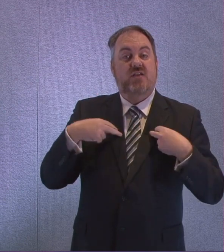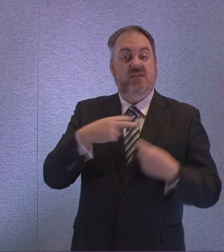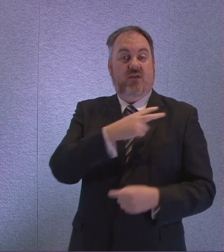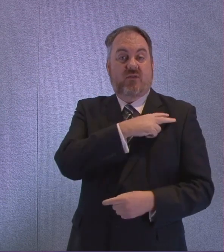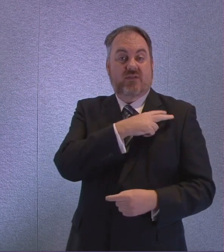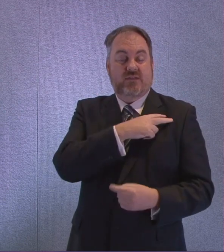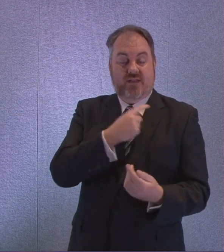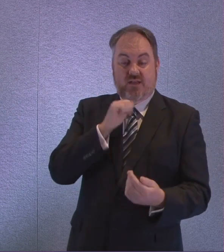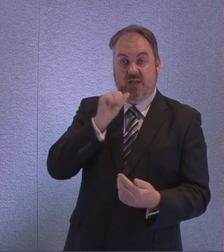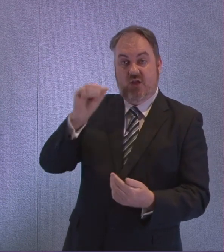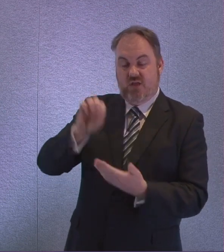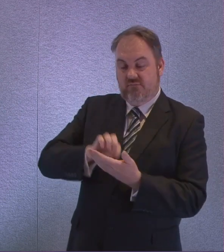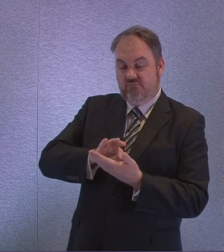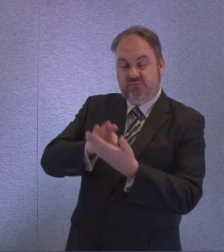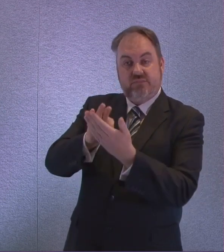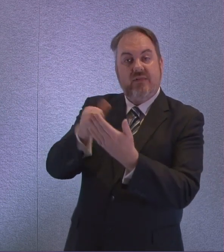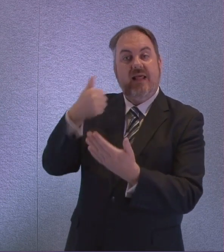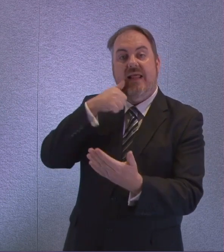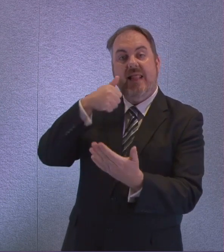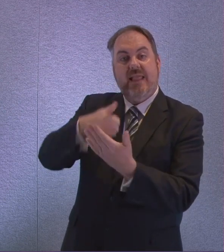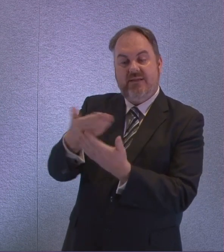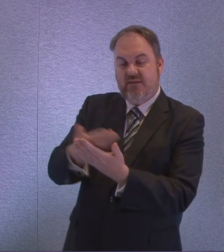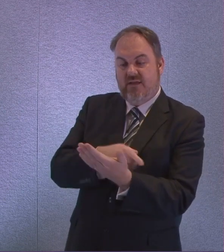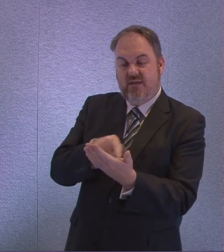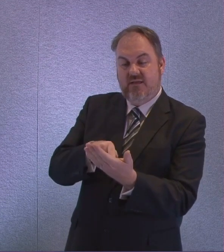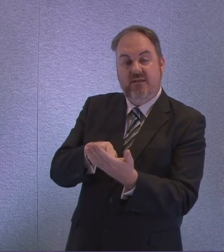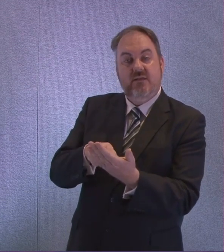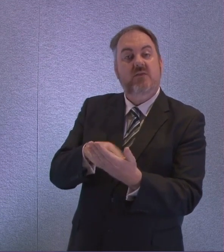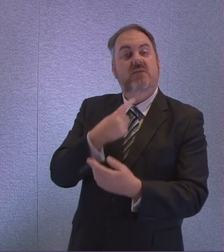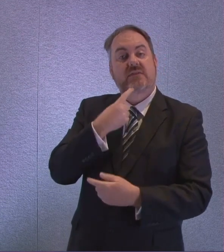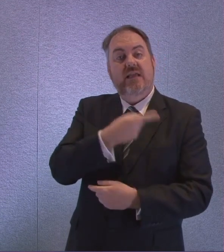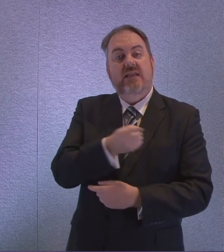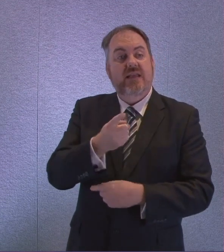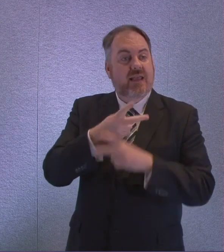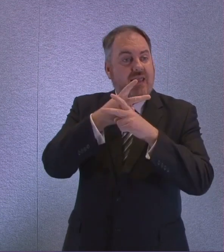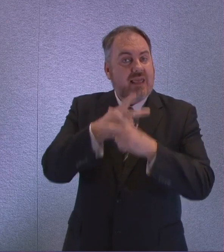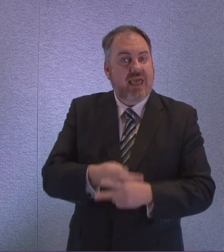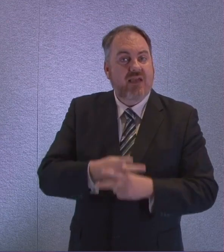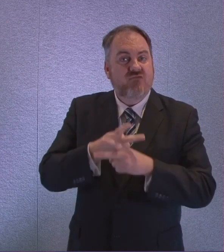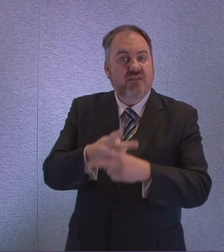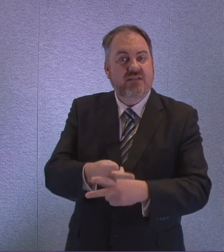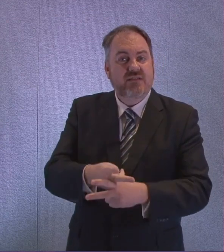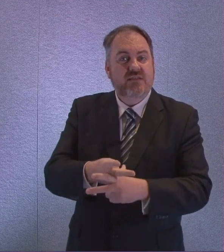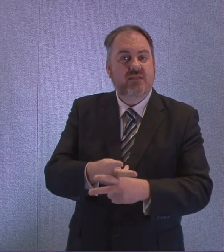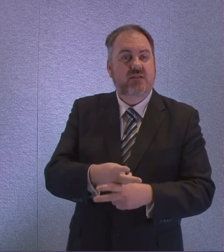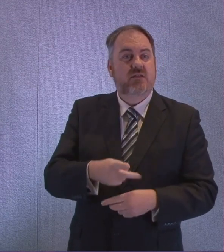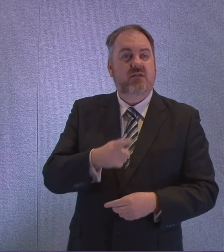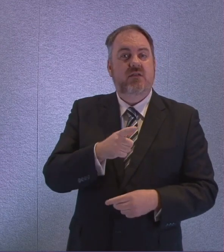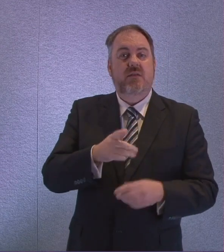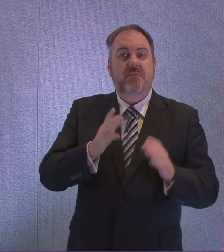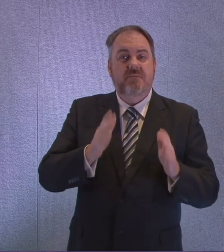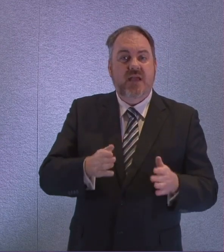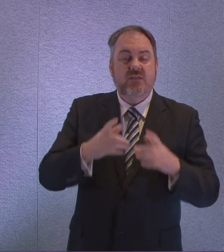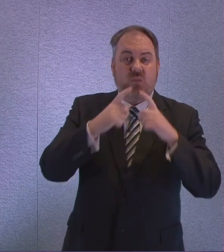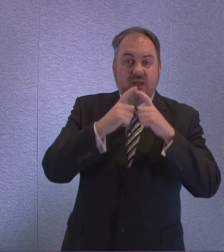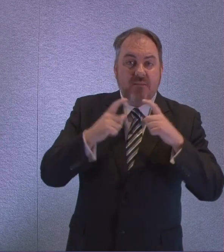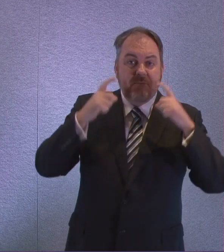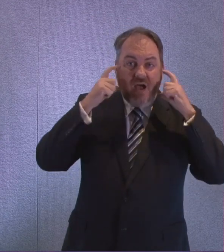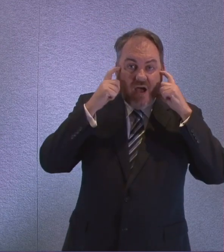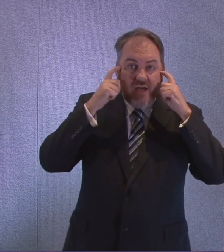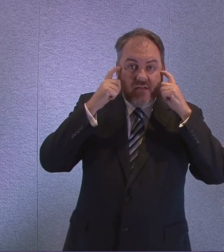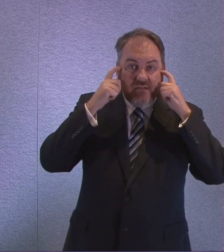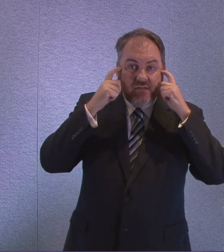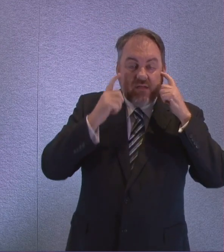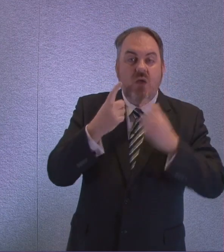articulate the UK-wide guidance, that workers, care workers, should not feel the need to wear a mask unless they, for somebody who